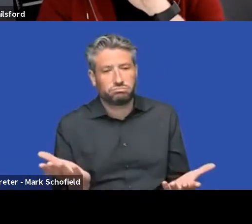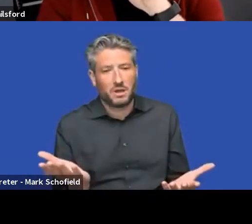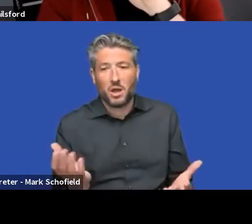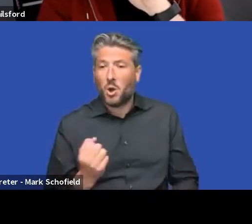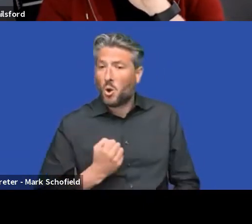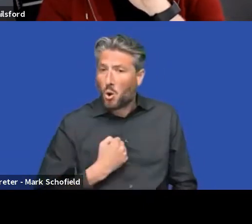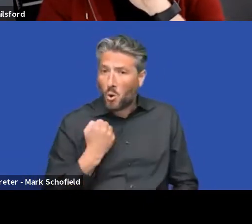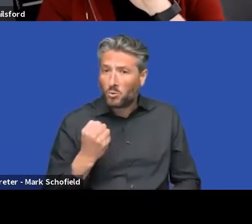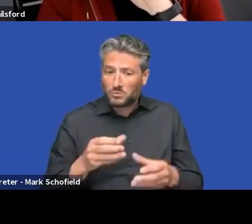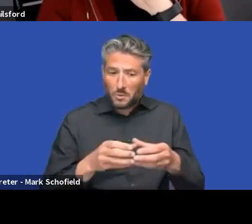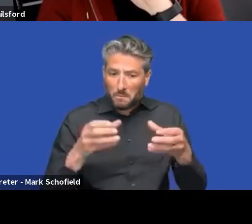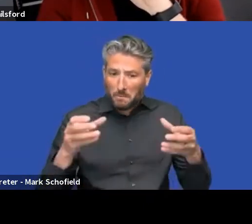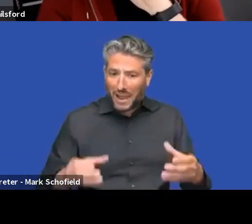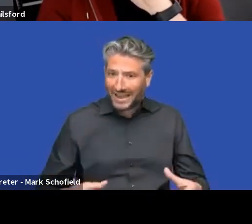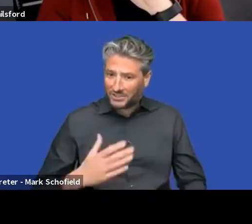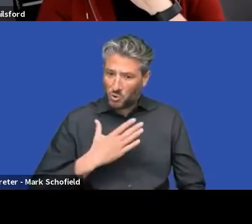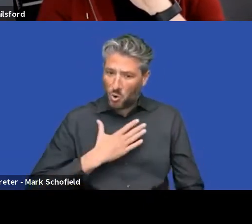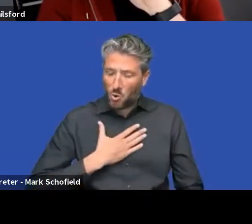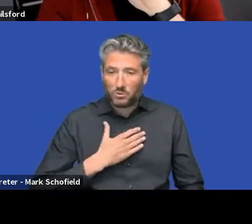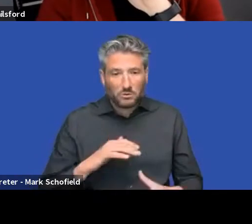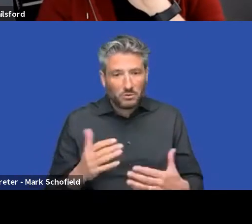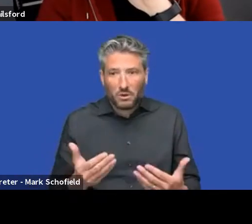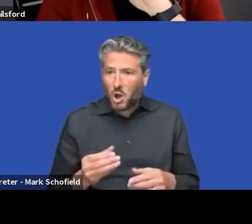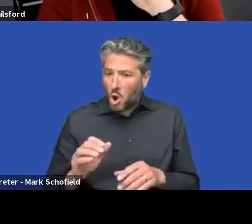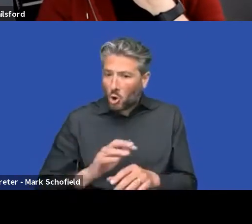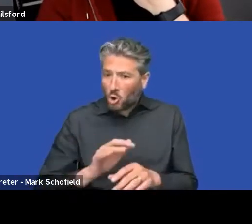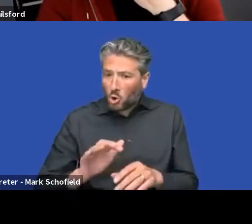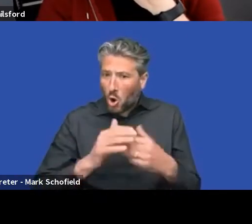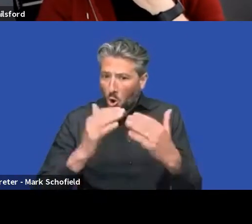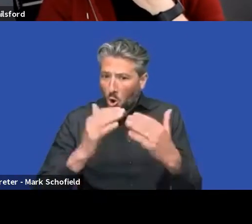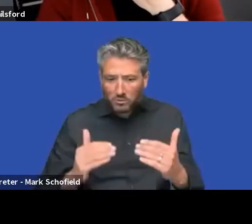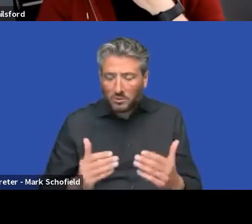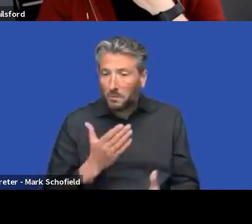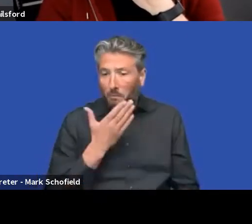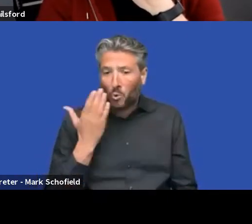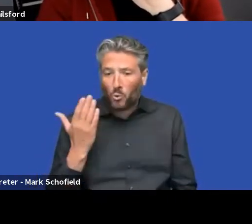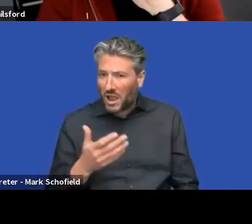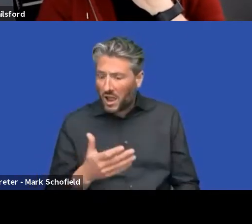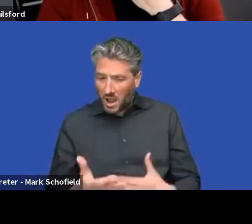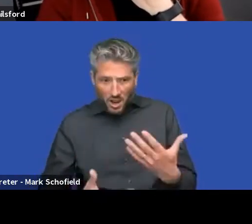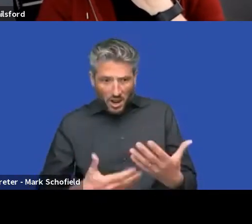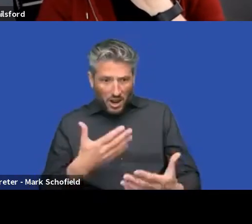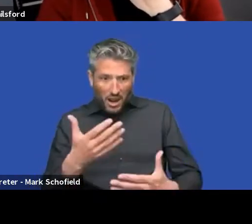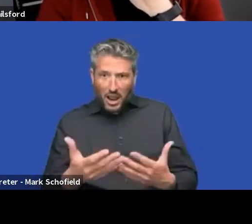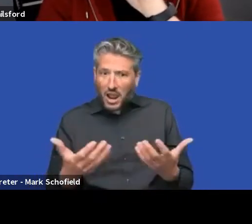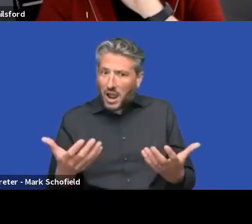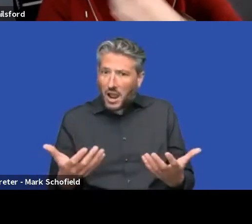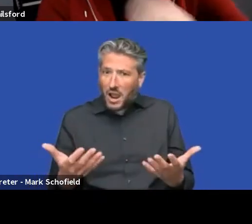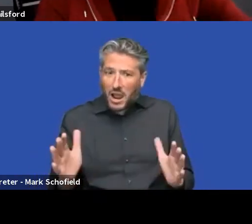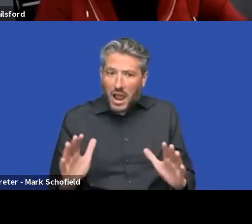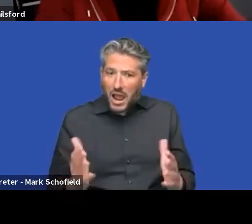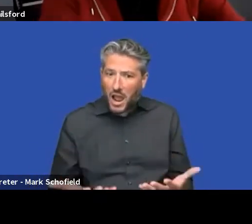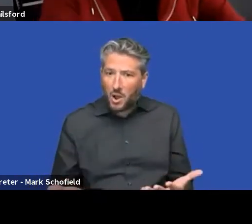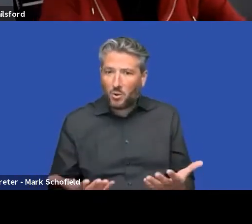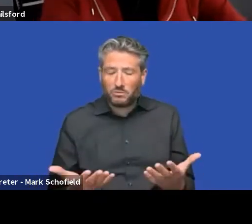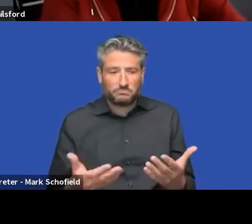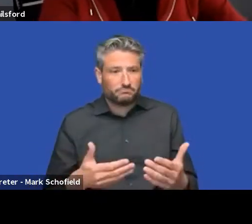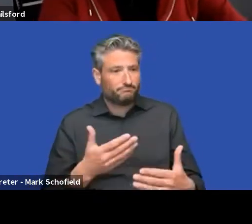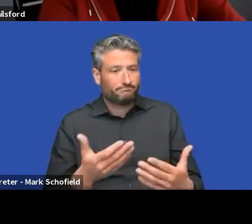there. So we have no idea how things are used. But generally, hopefully, having the UI library